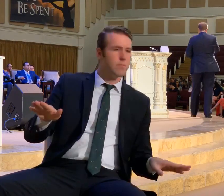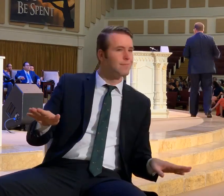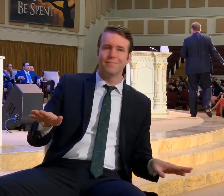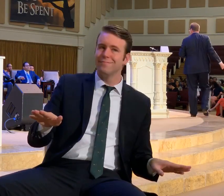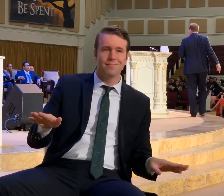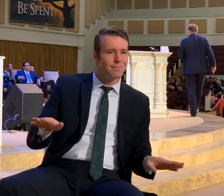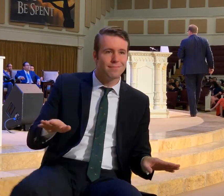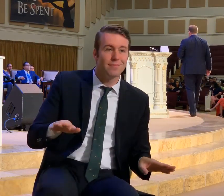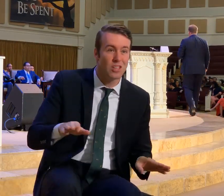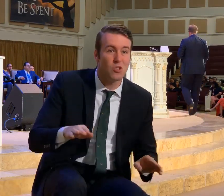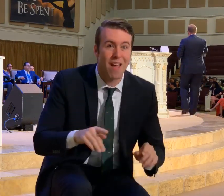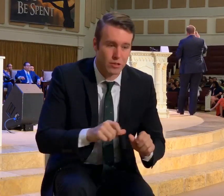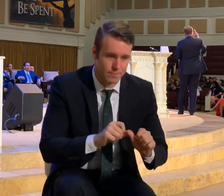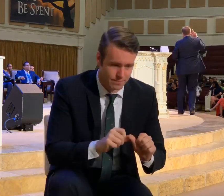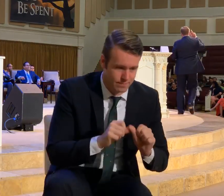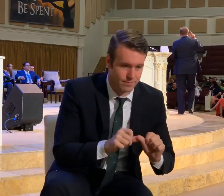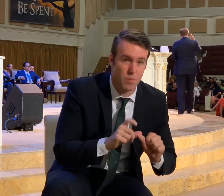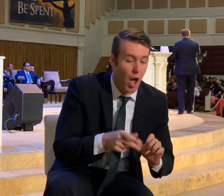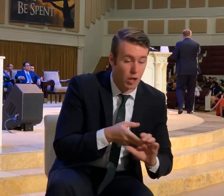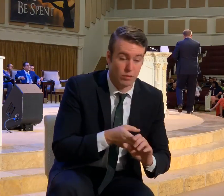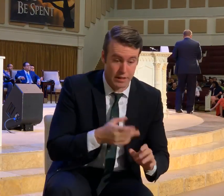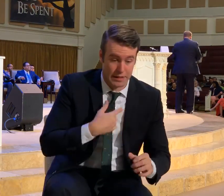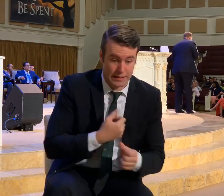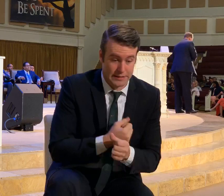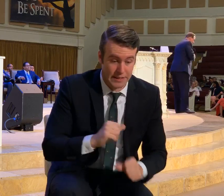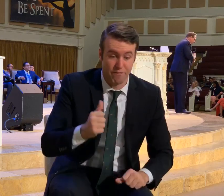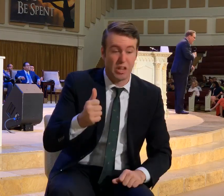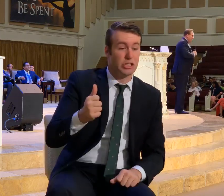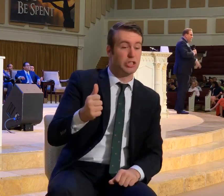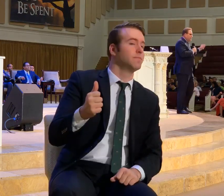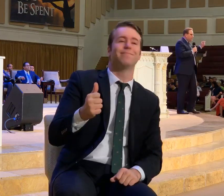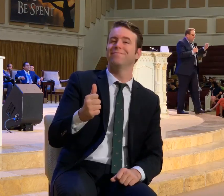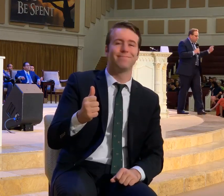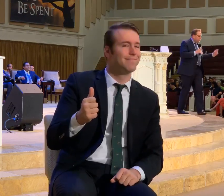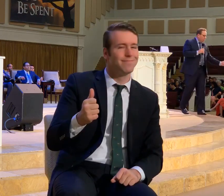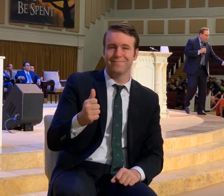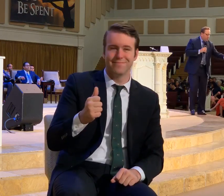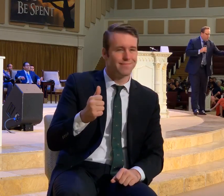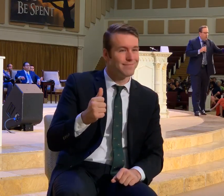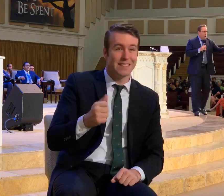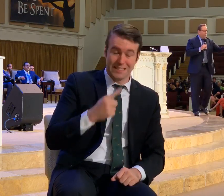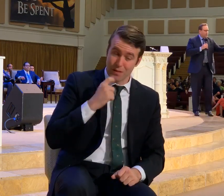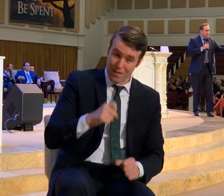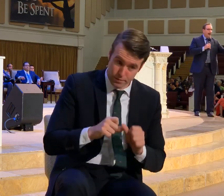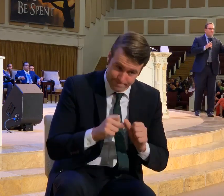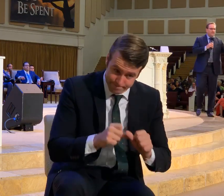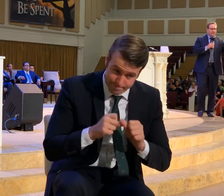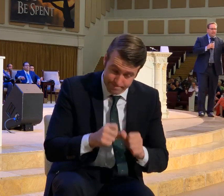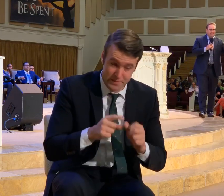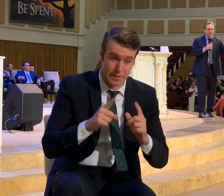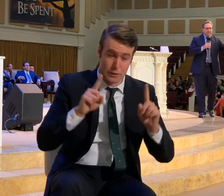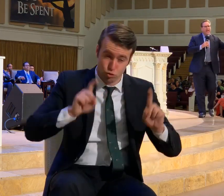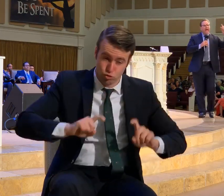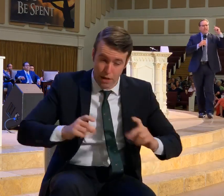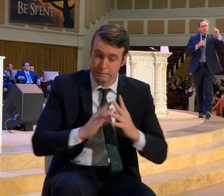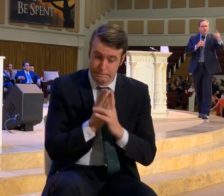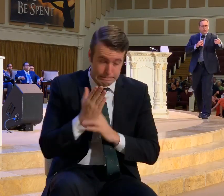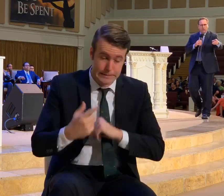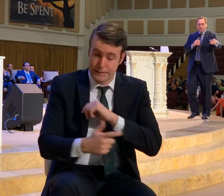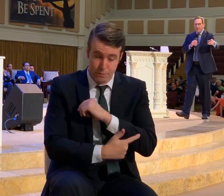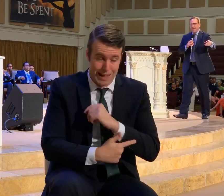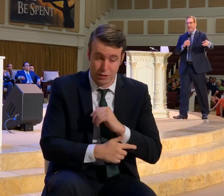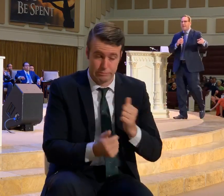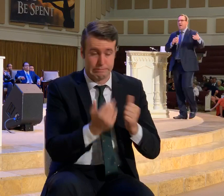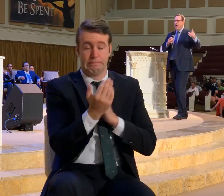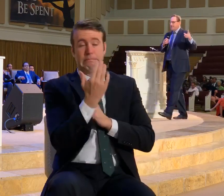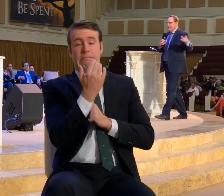You've got to stay in the game. You've got to have that initial salvation. Then you endure through all the trials and temptations. And you